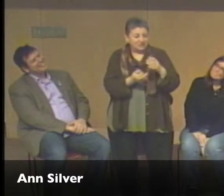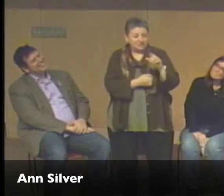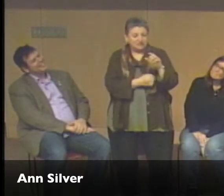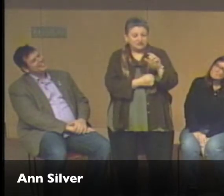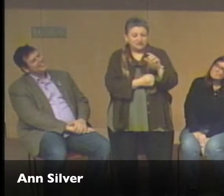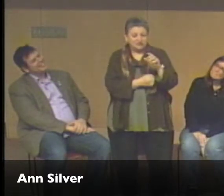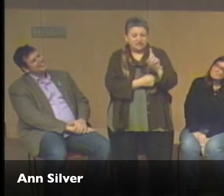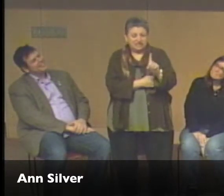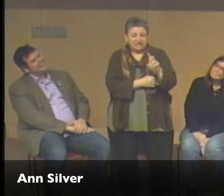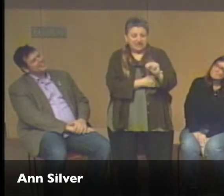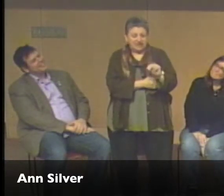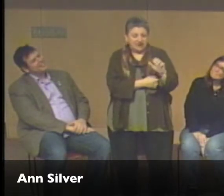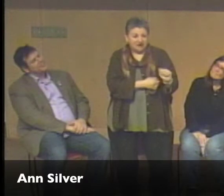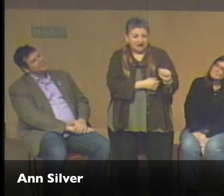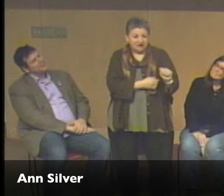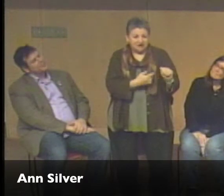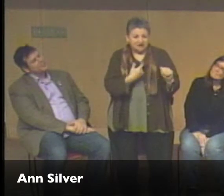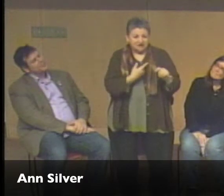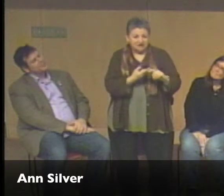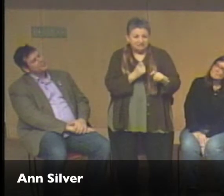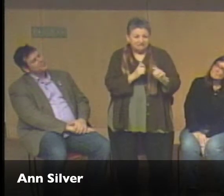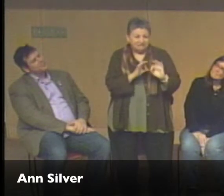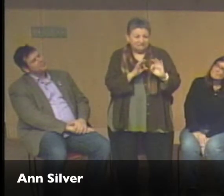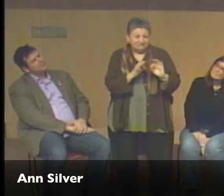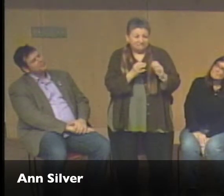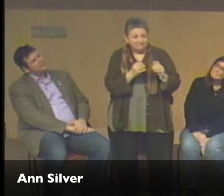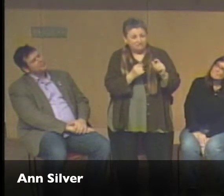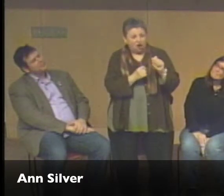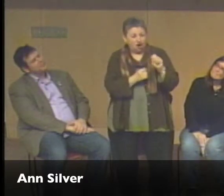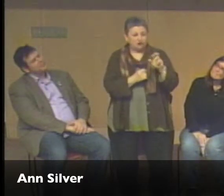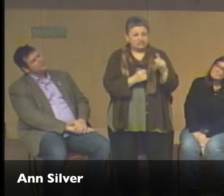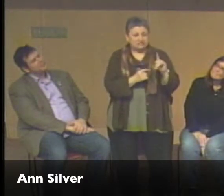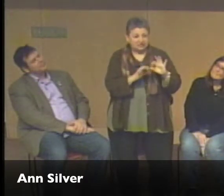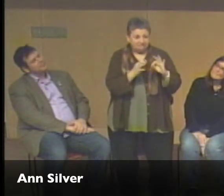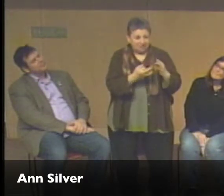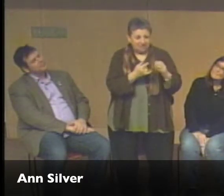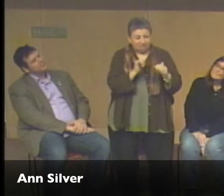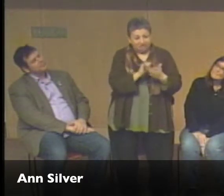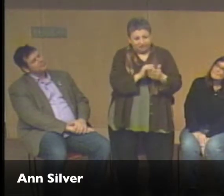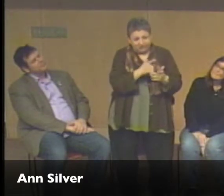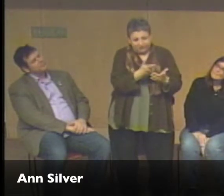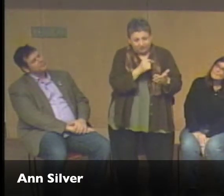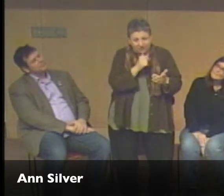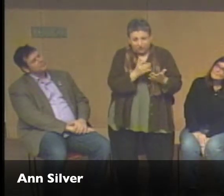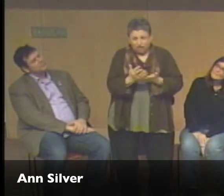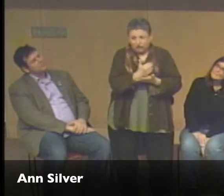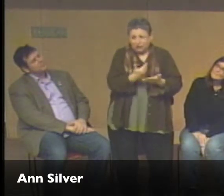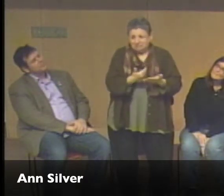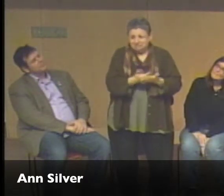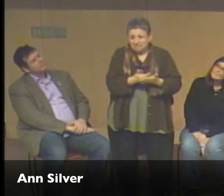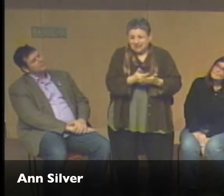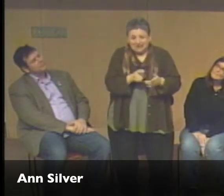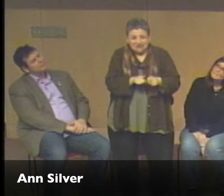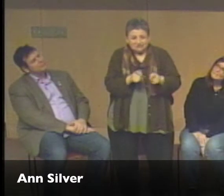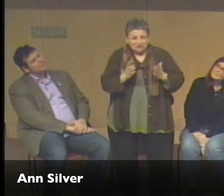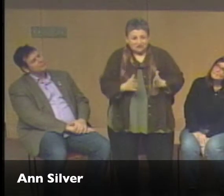So, basically in my family, DNA, you might say, it's in our genes. Art's just come down through all of us. And